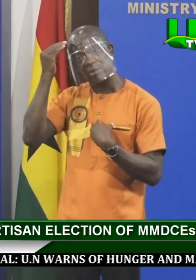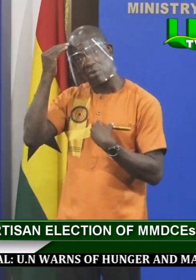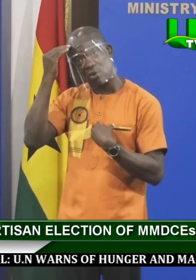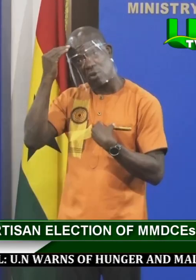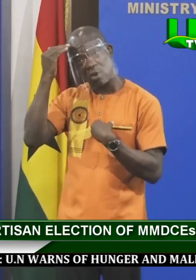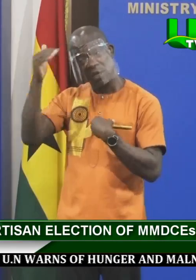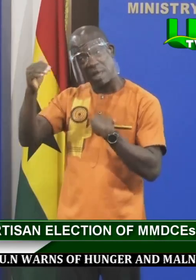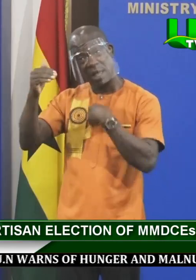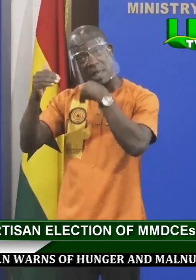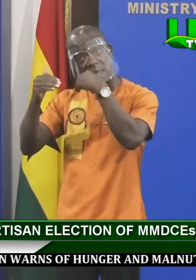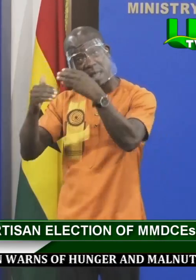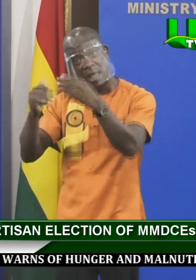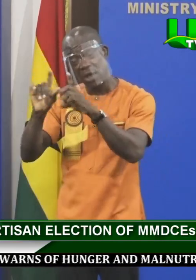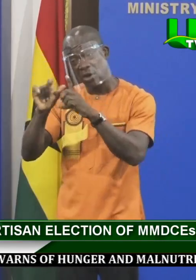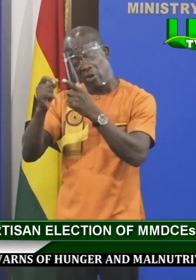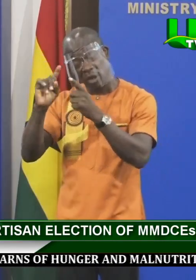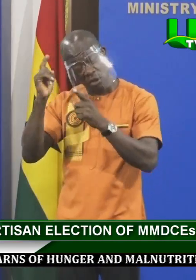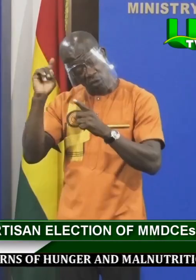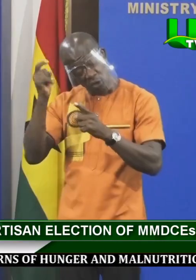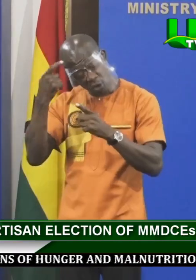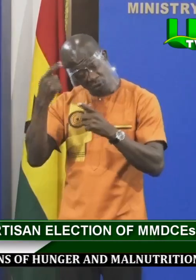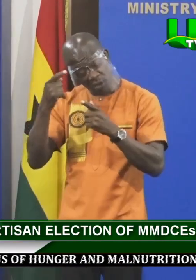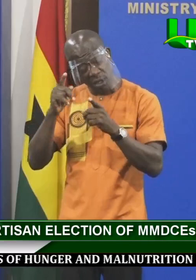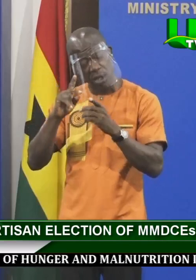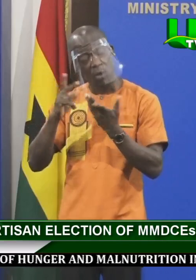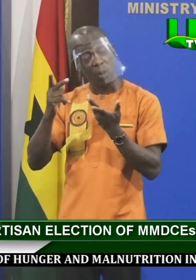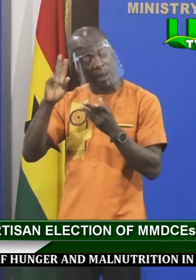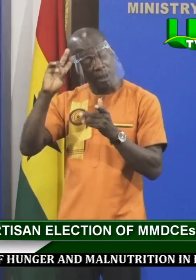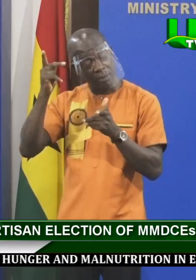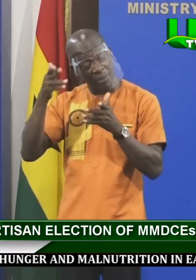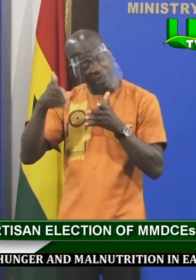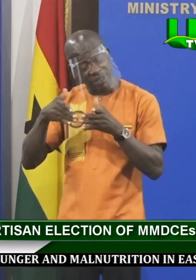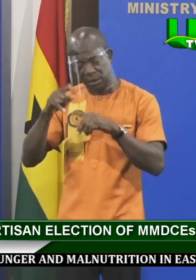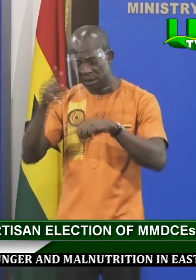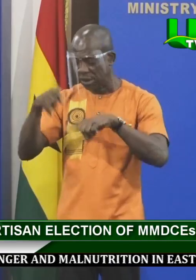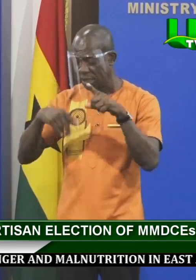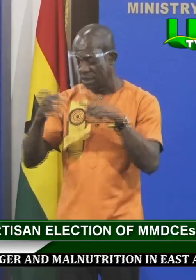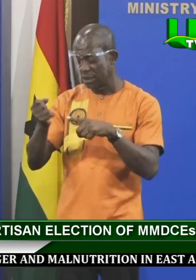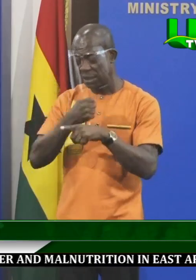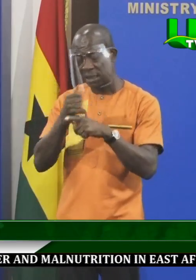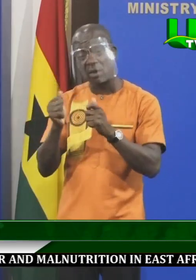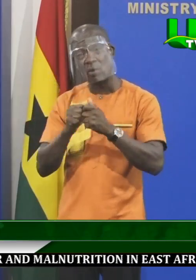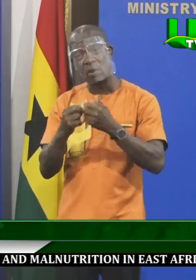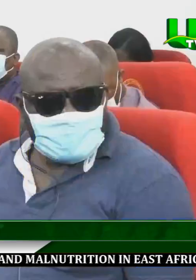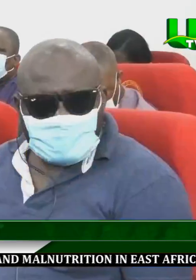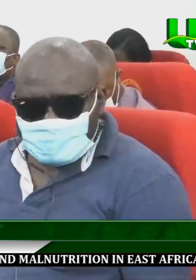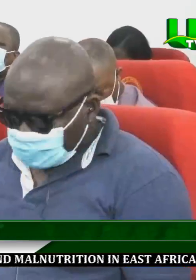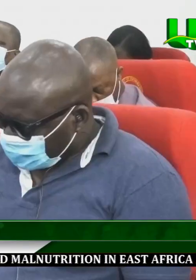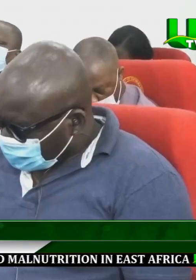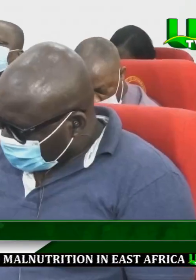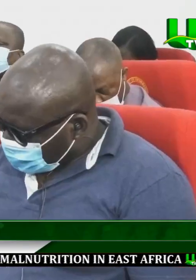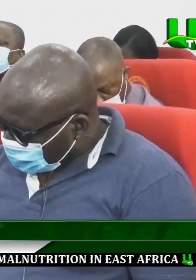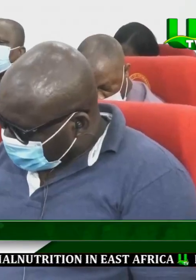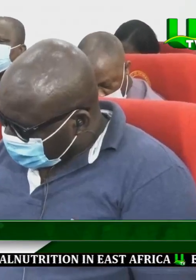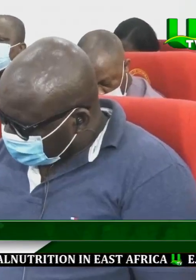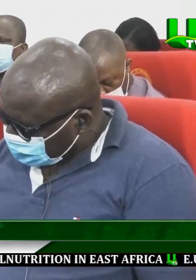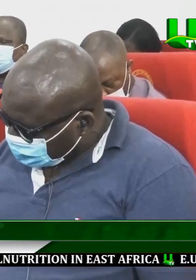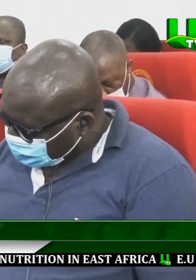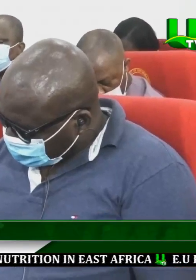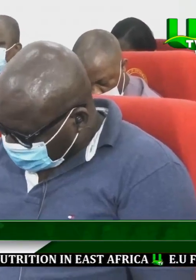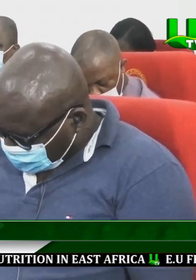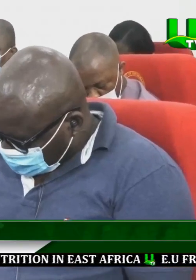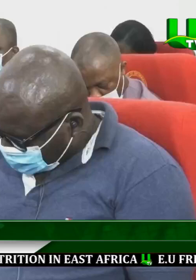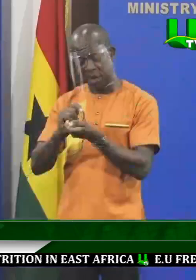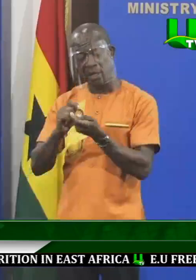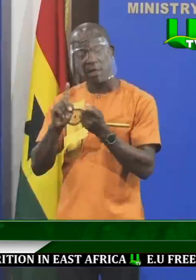government system partisan cannot be taken without an amendment to the relevant constitutional provisions and consequential amendments